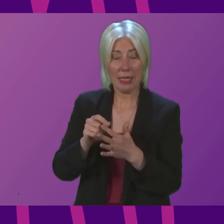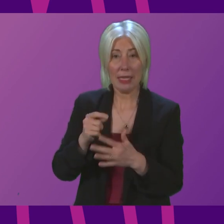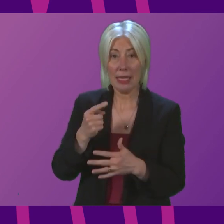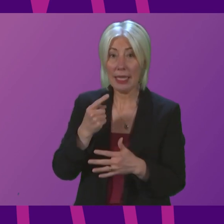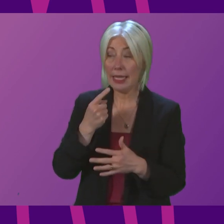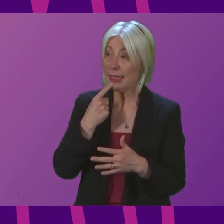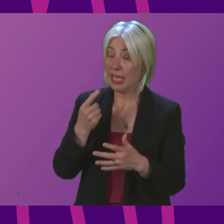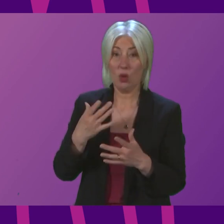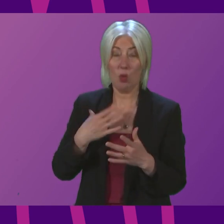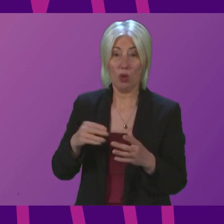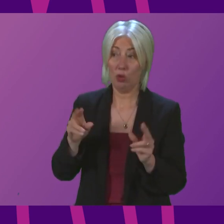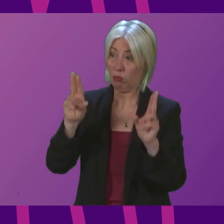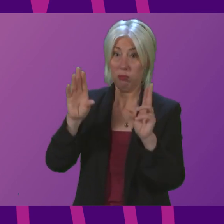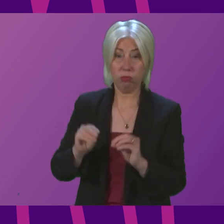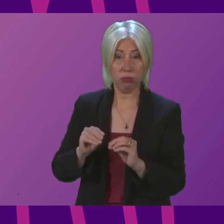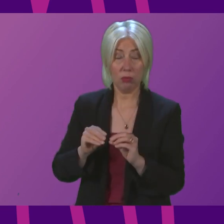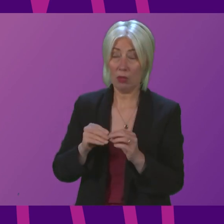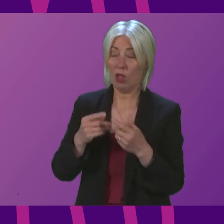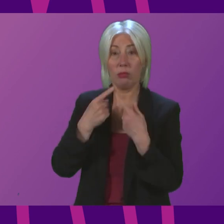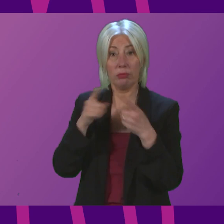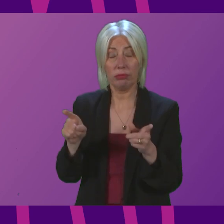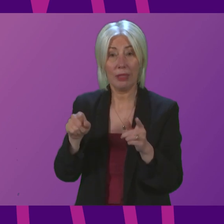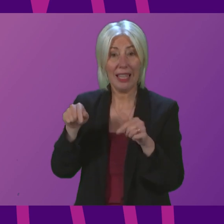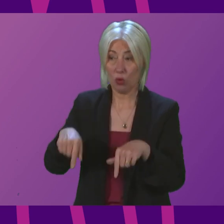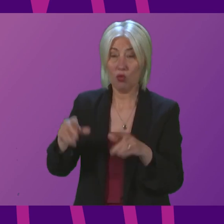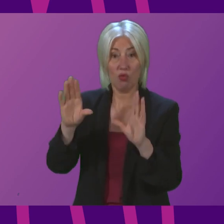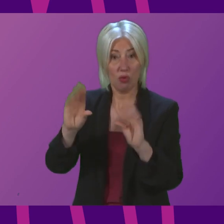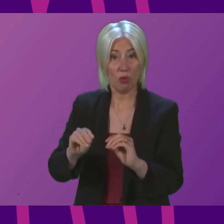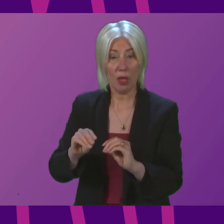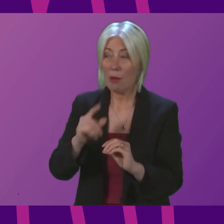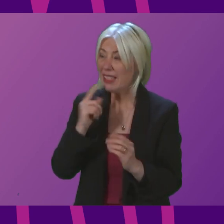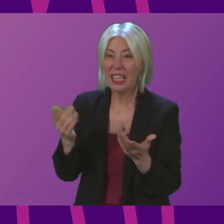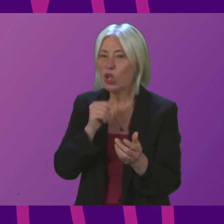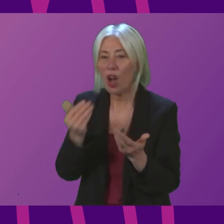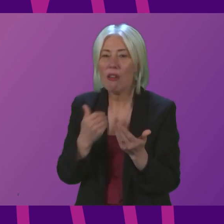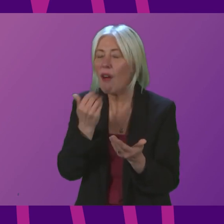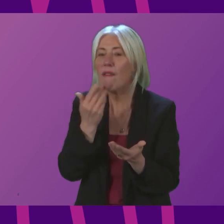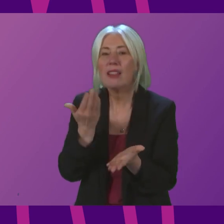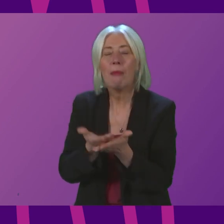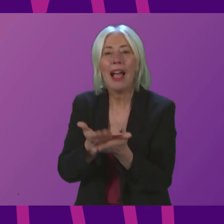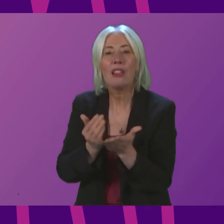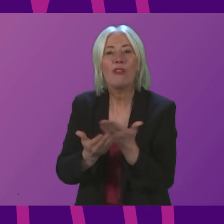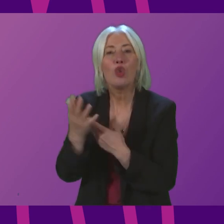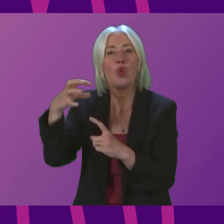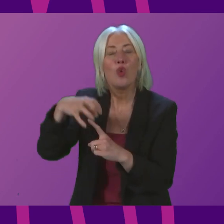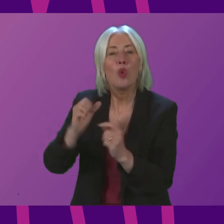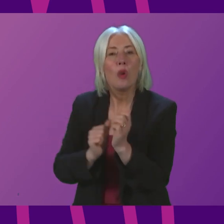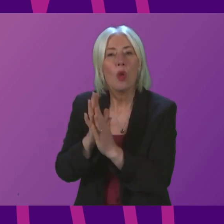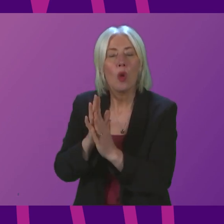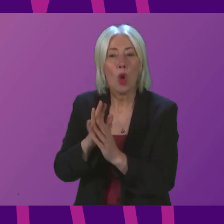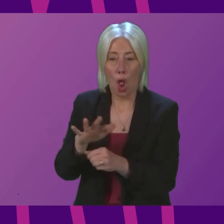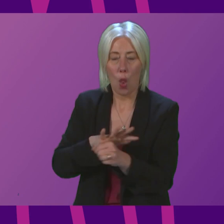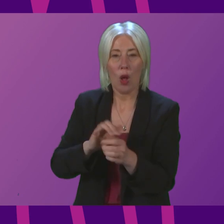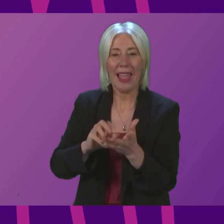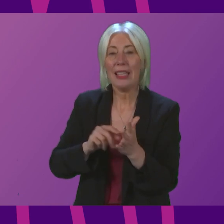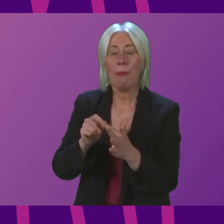end new incinerators in her party's manifesto, says there is not even enough demand for new facilities. The local SNP have been embarrassingly